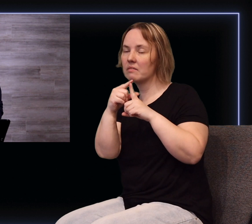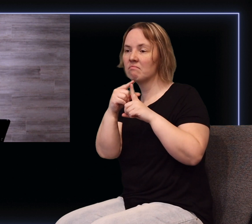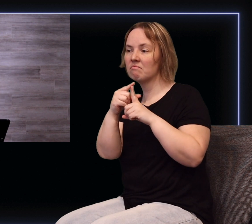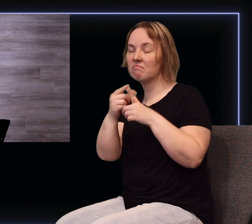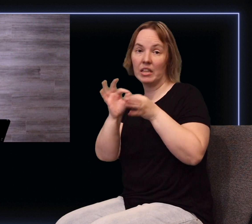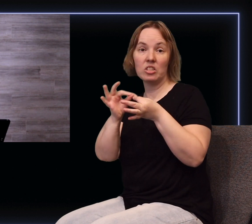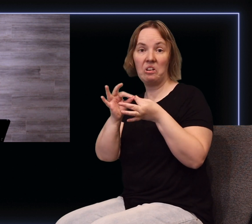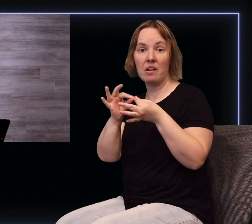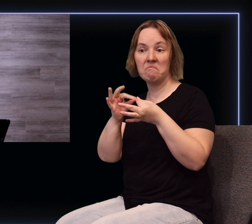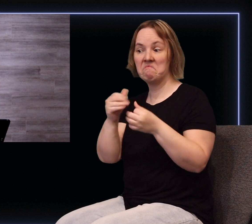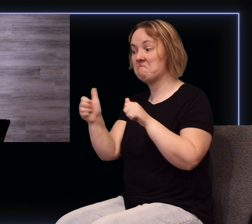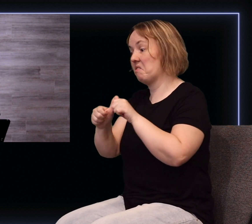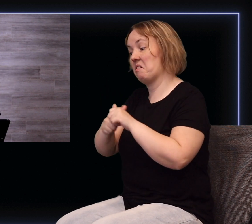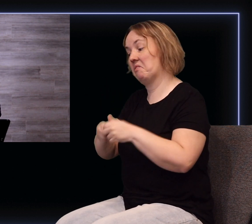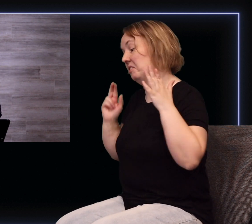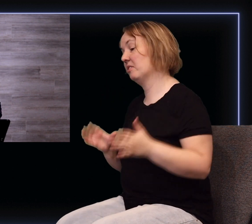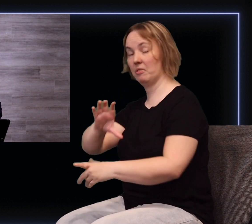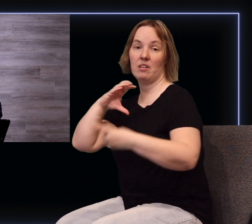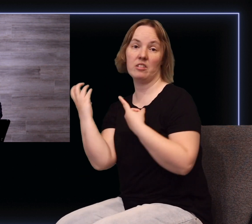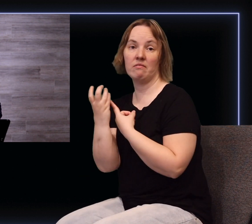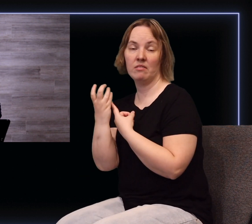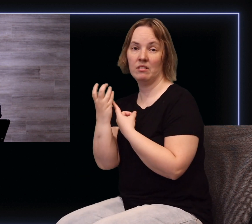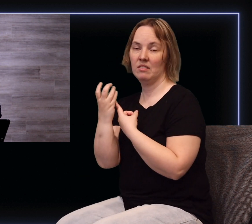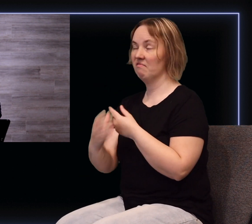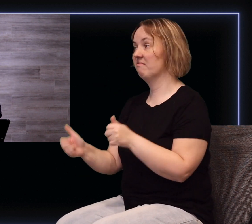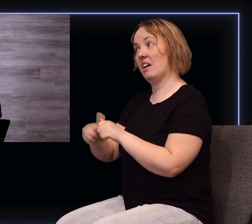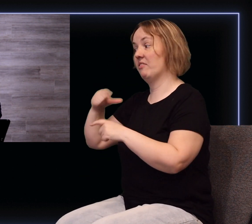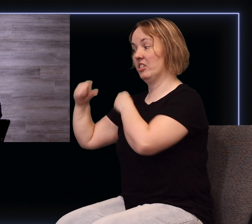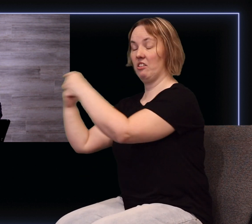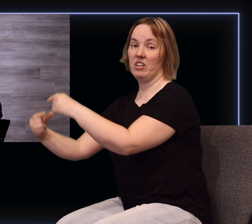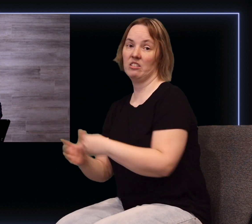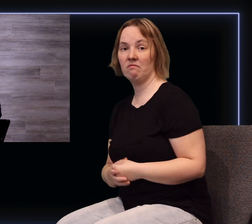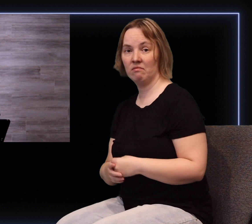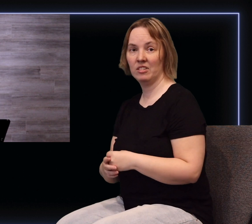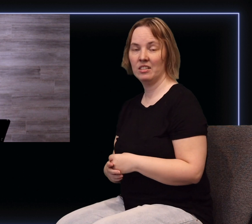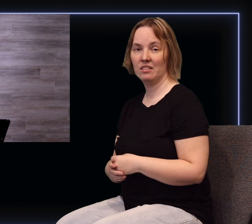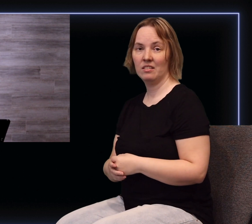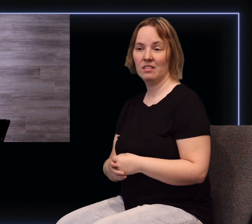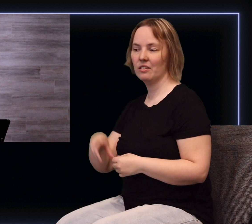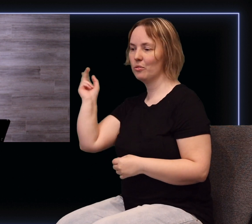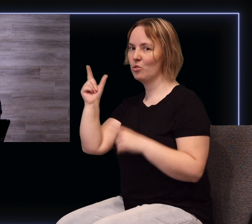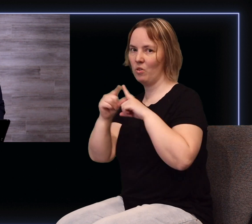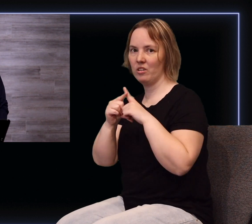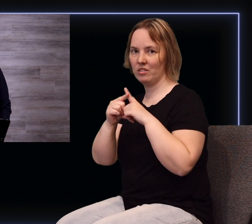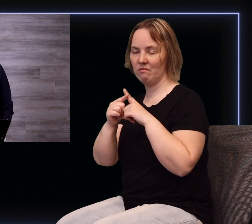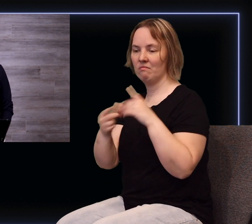words that describe every human culture of every generation. and those two words are